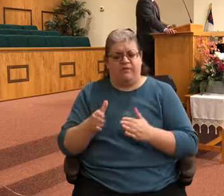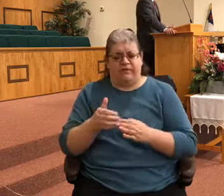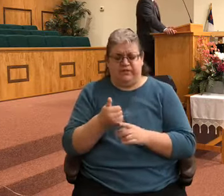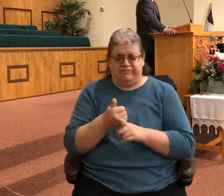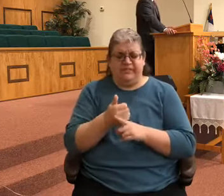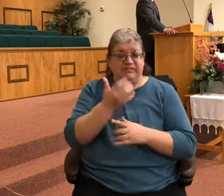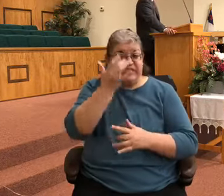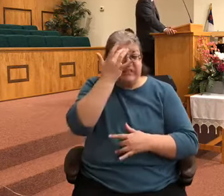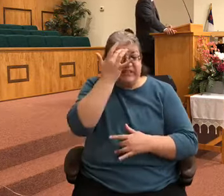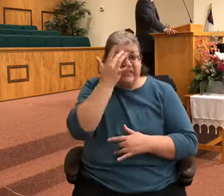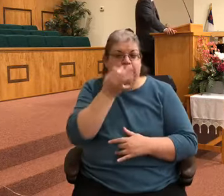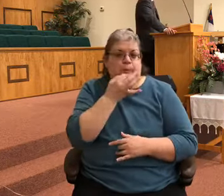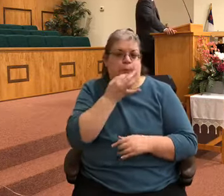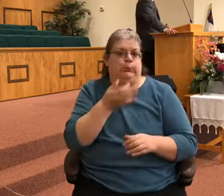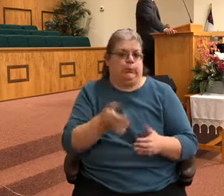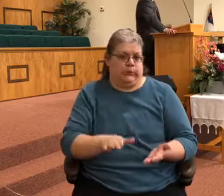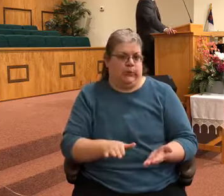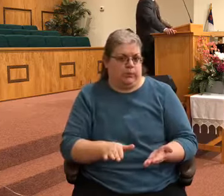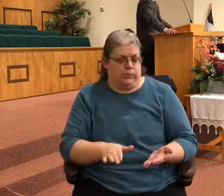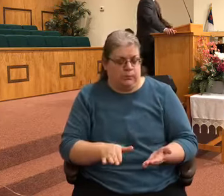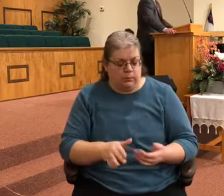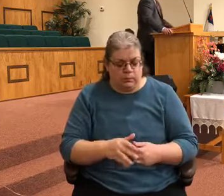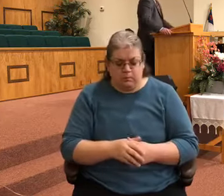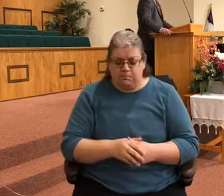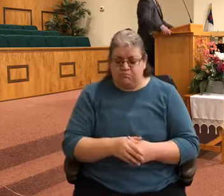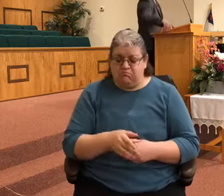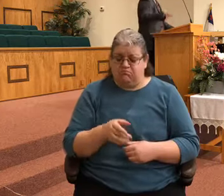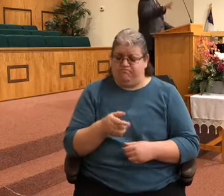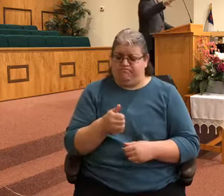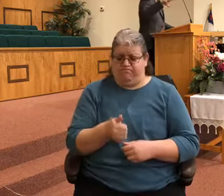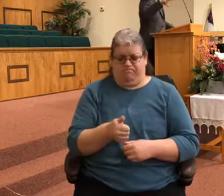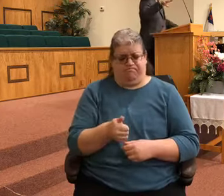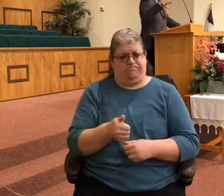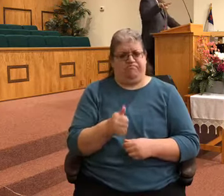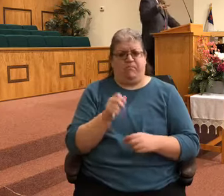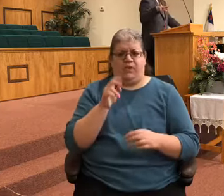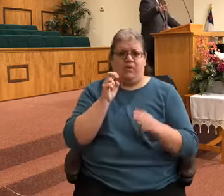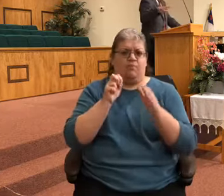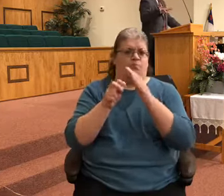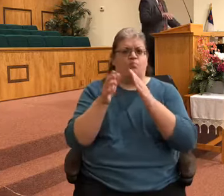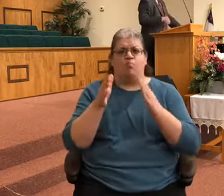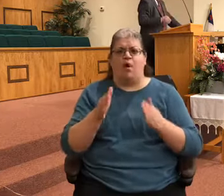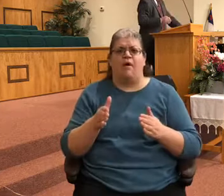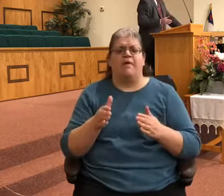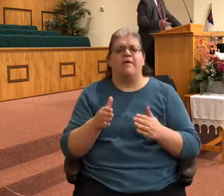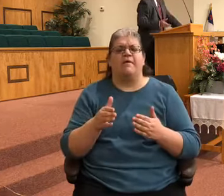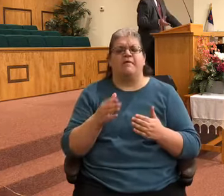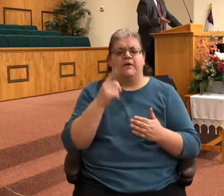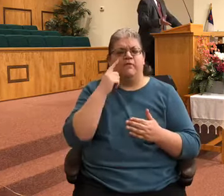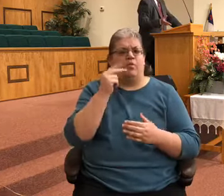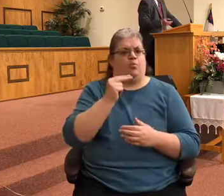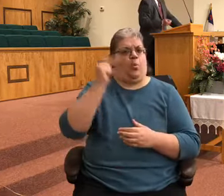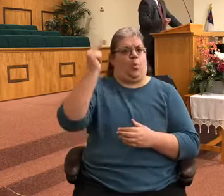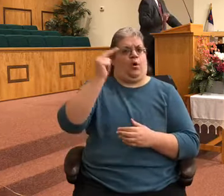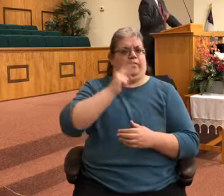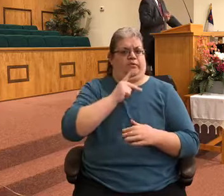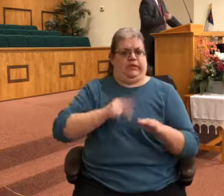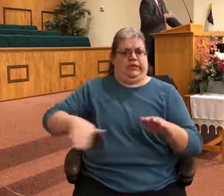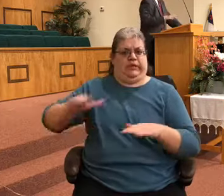to his death. He has been a prophet to the northern kingdom of Israel. Israel as a nation has been divided into